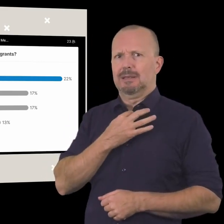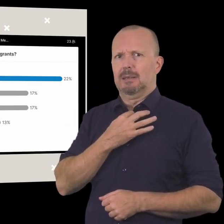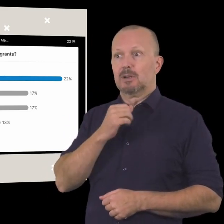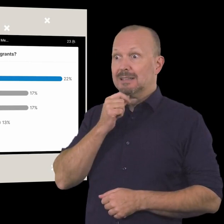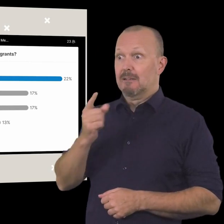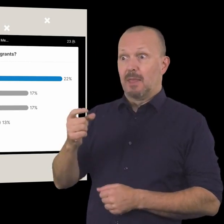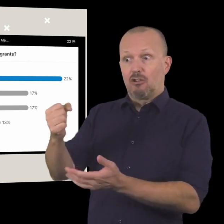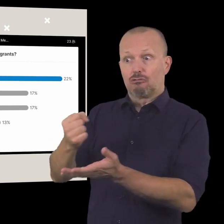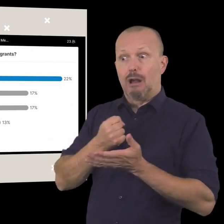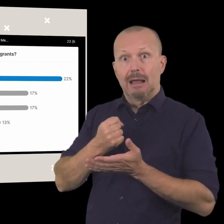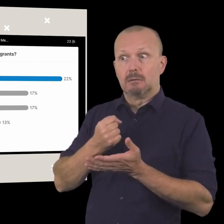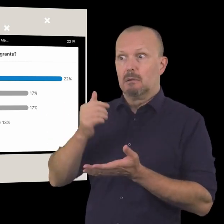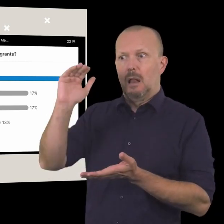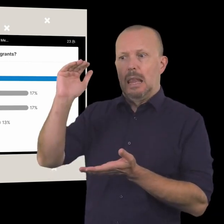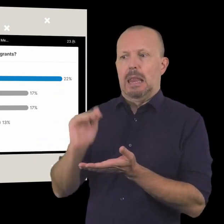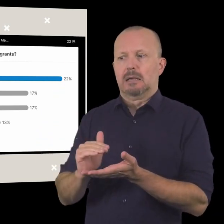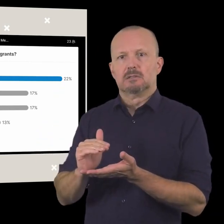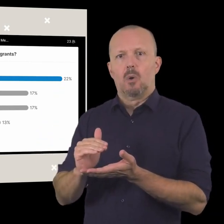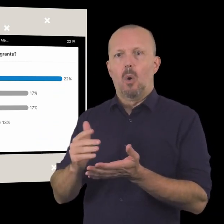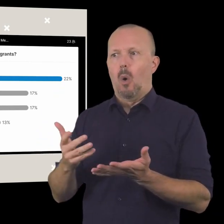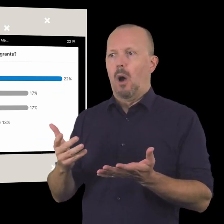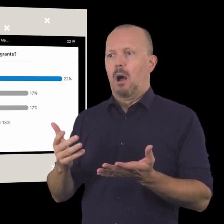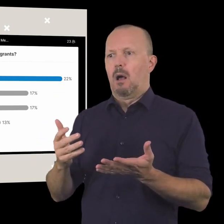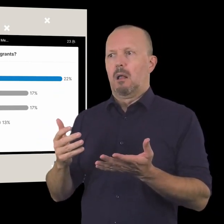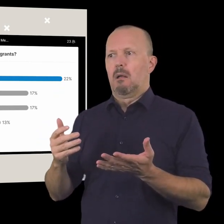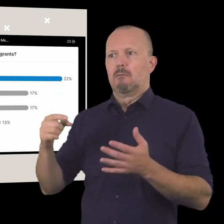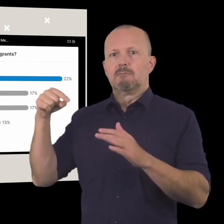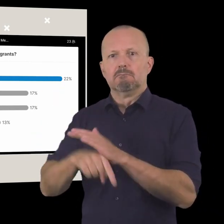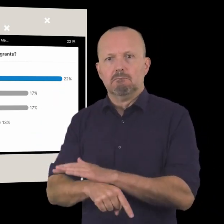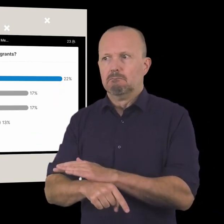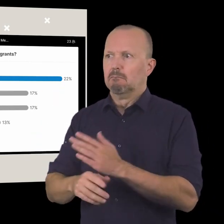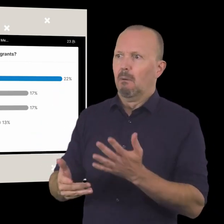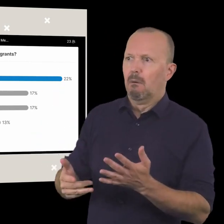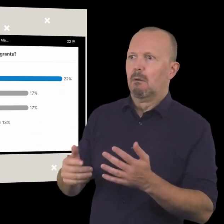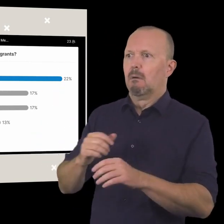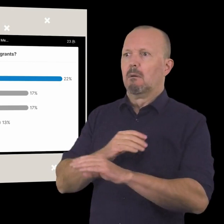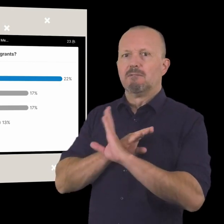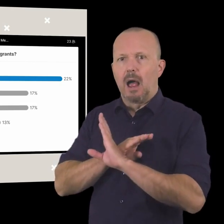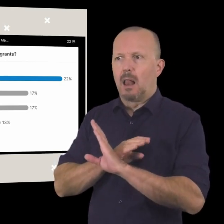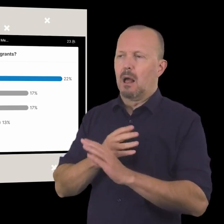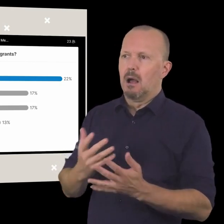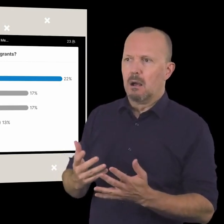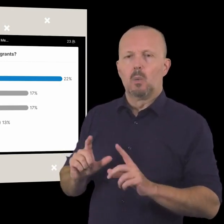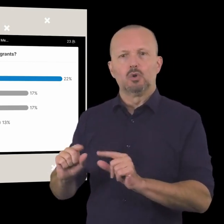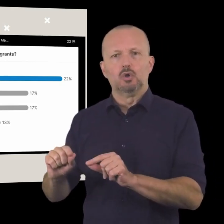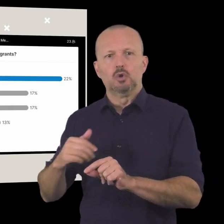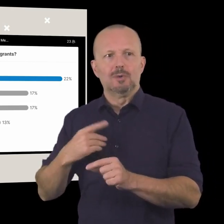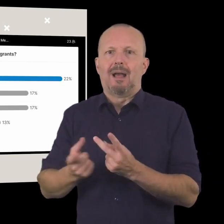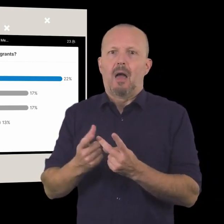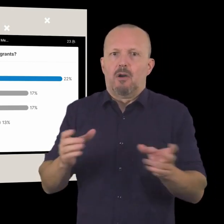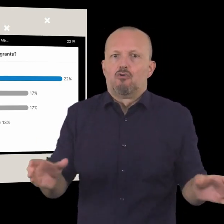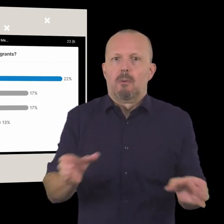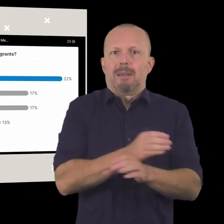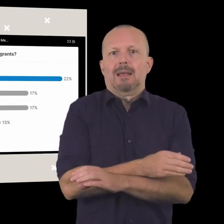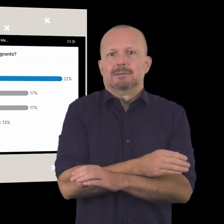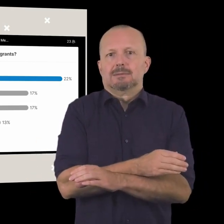in so that if you lose that grant or you only get a portion of what you're looking for you've got other income streams to cover that funding so we're not going